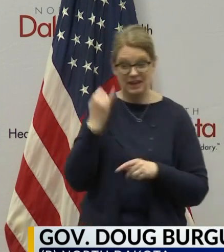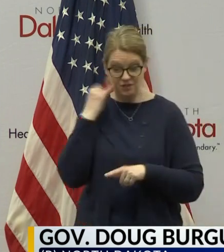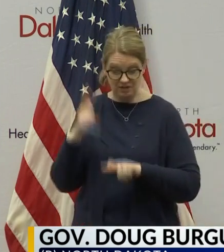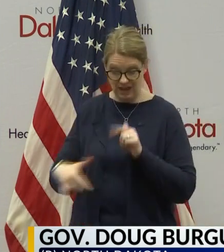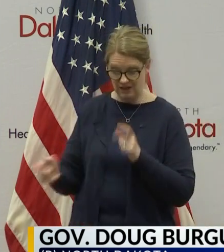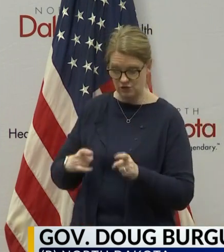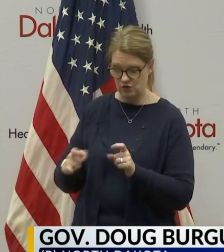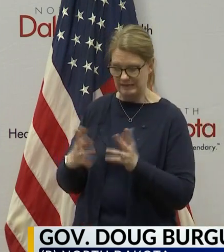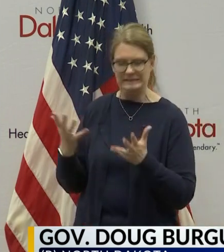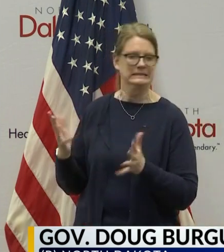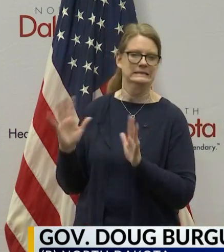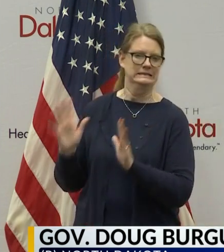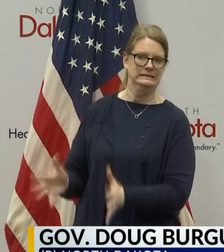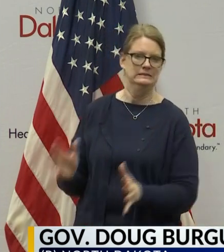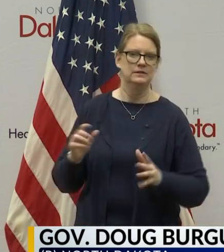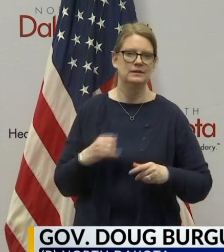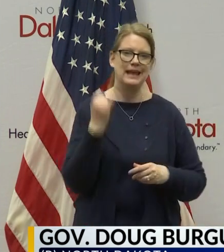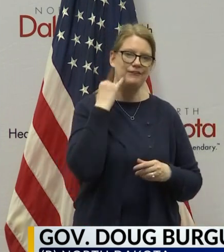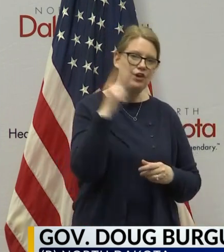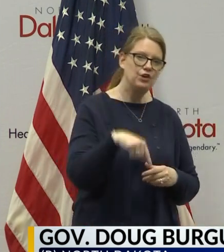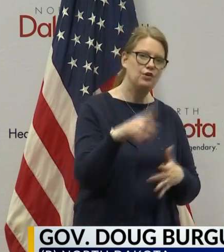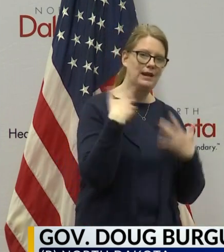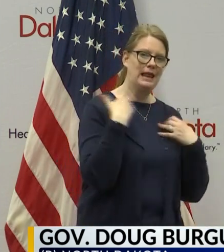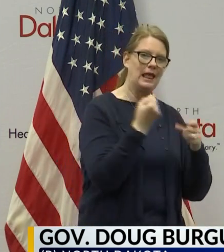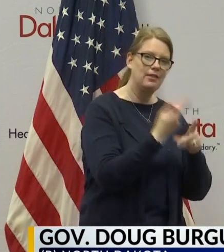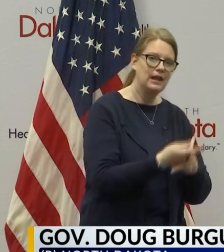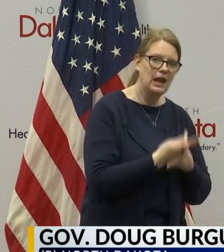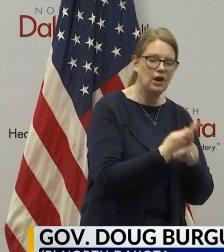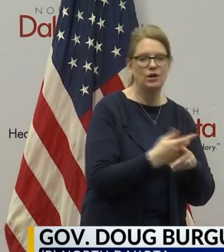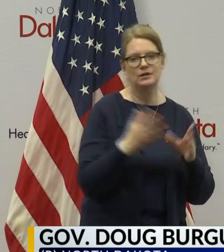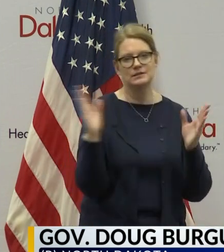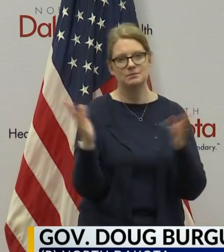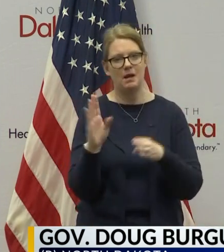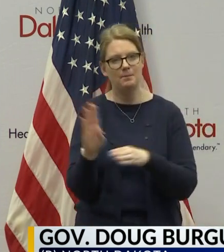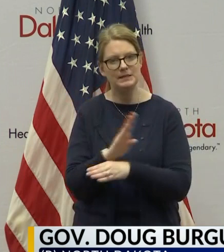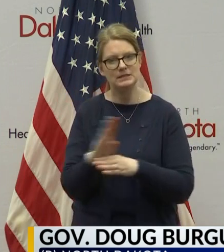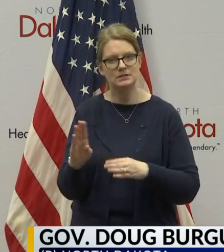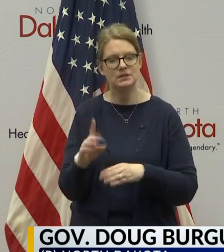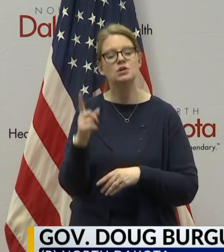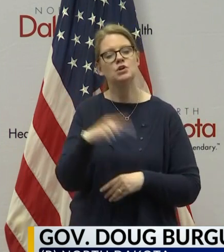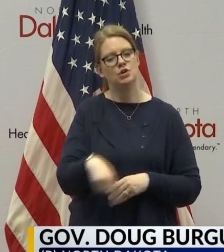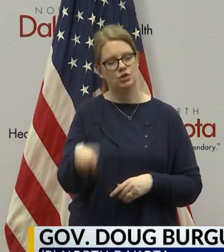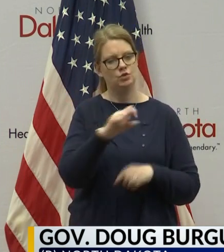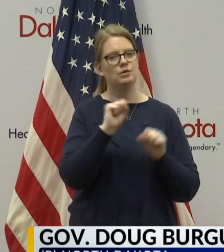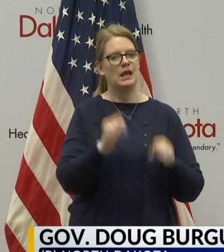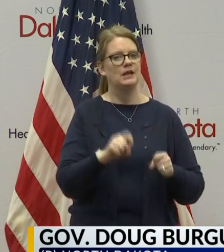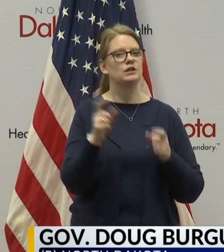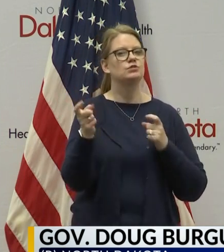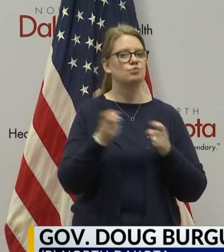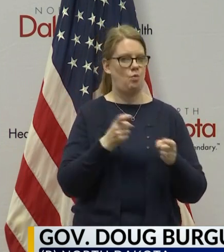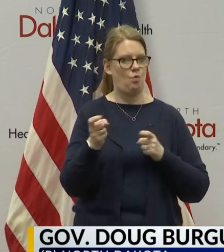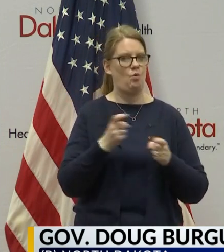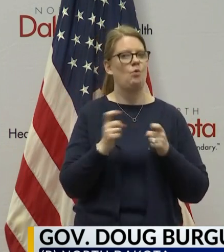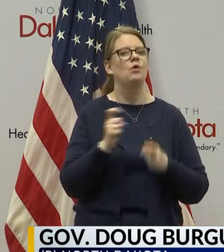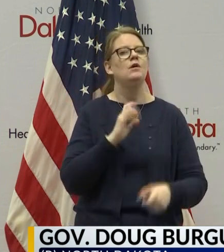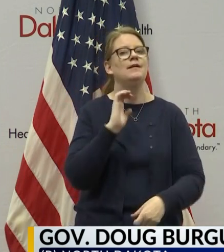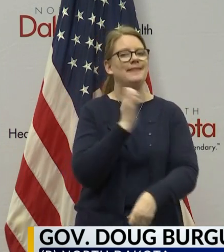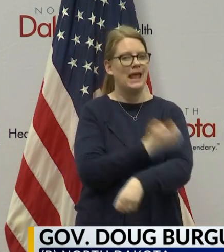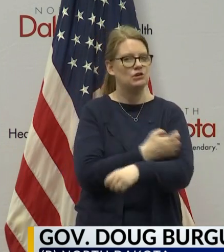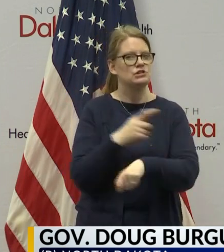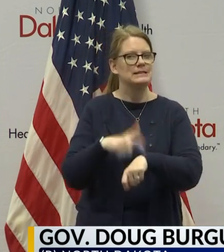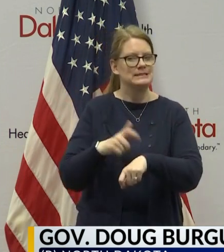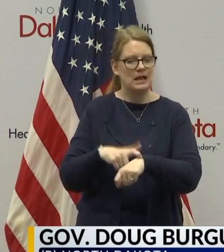if you're in health care or if you're in small business is you can control the energy and the time that you put into